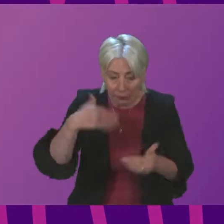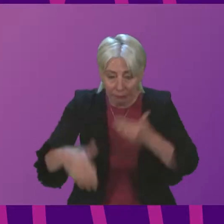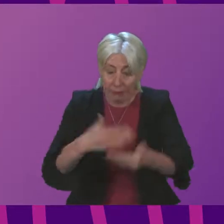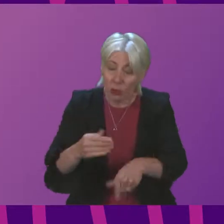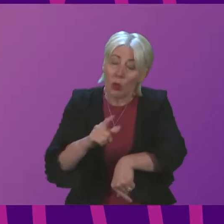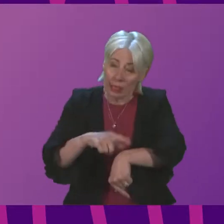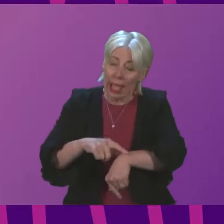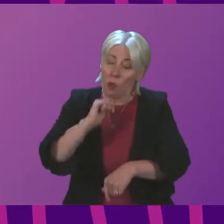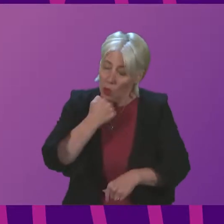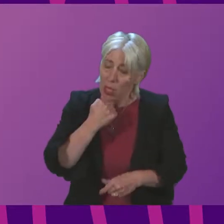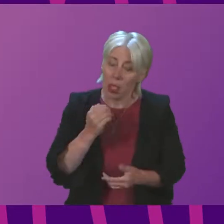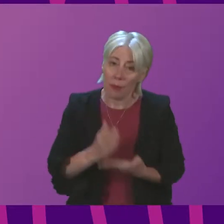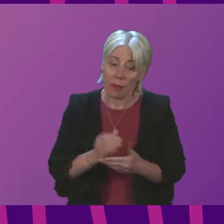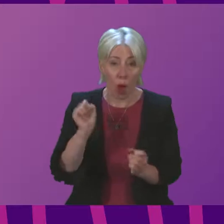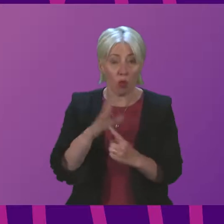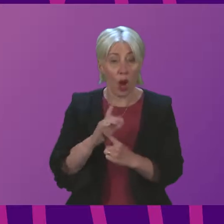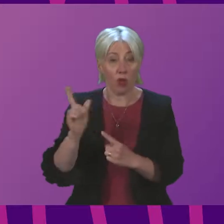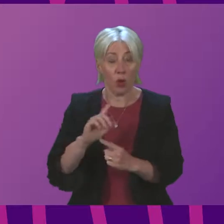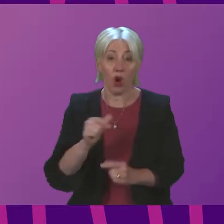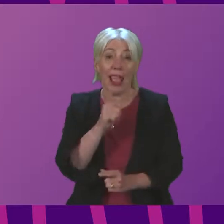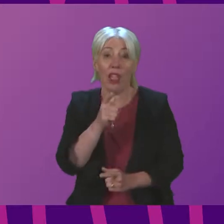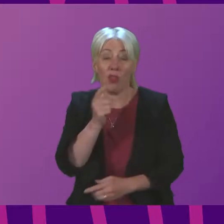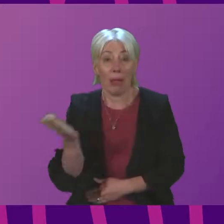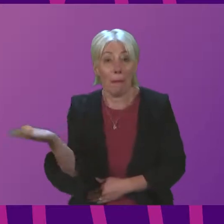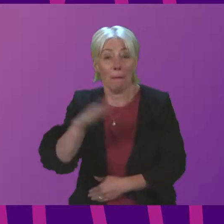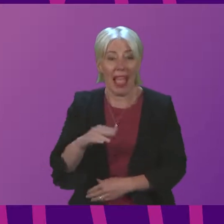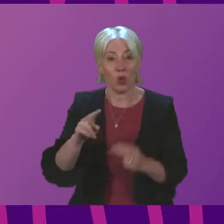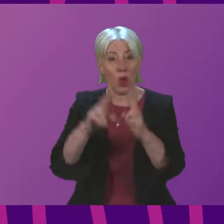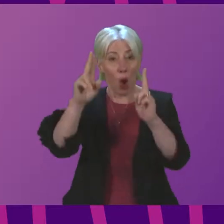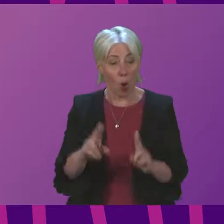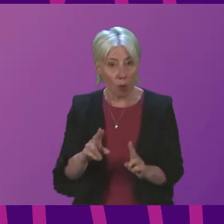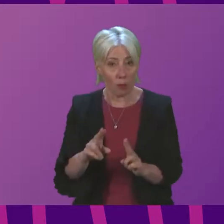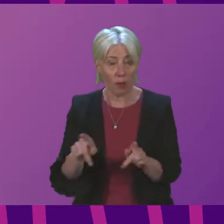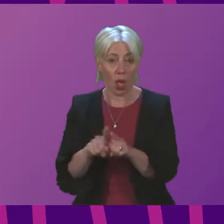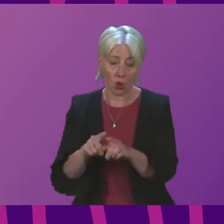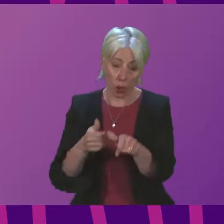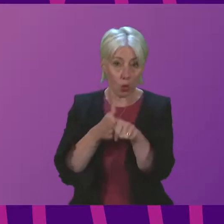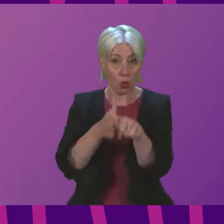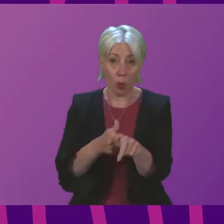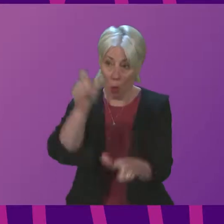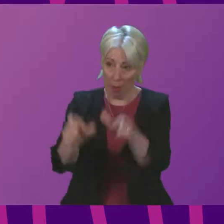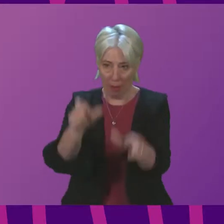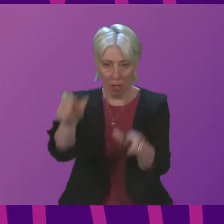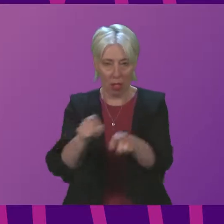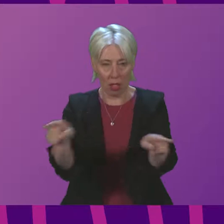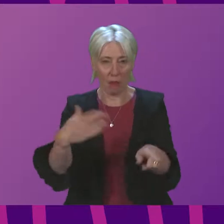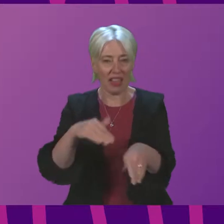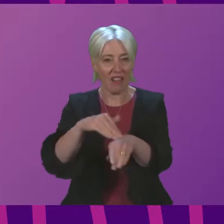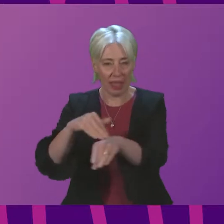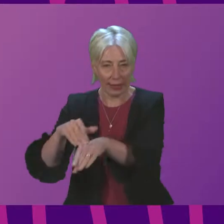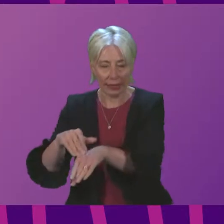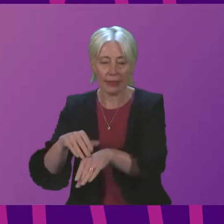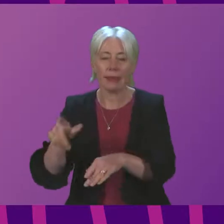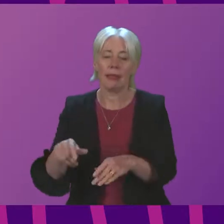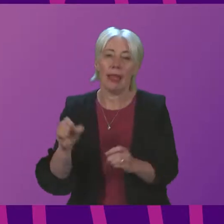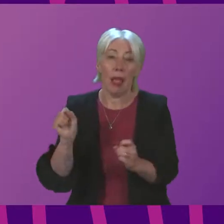Our priority right now is to get power restored to homes and to provide support to those affected. The peak of the